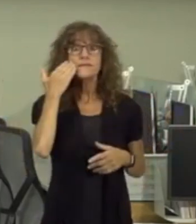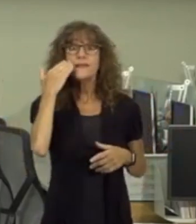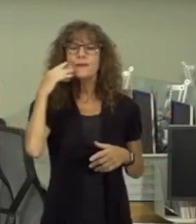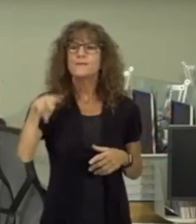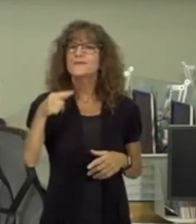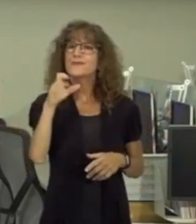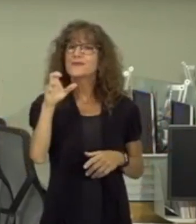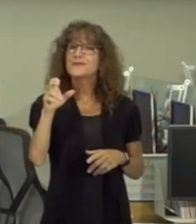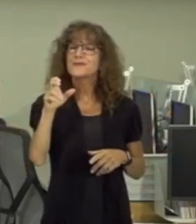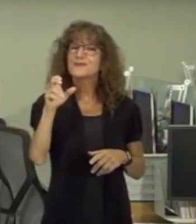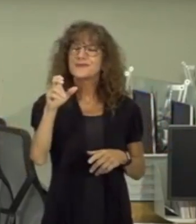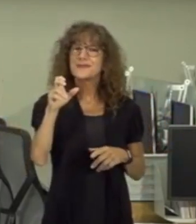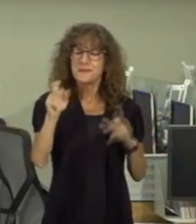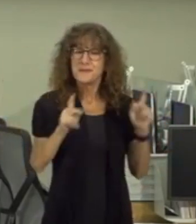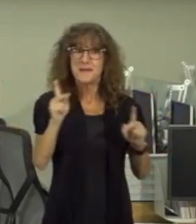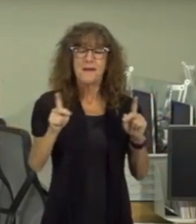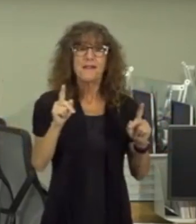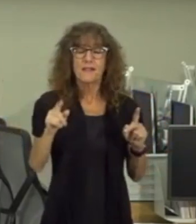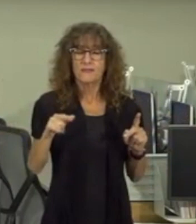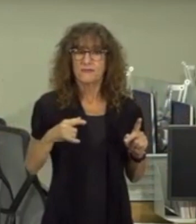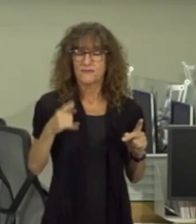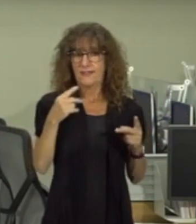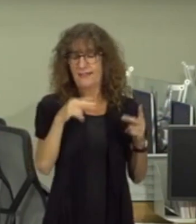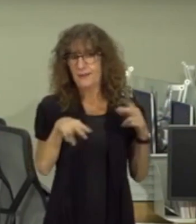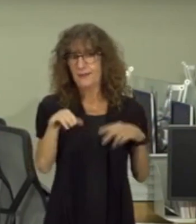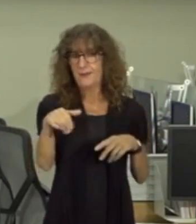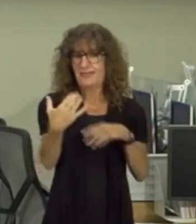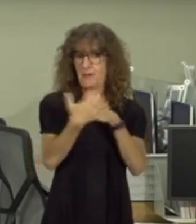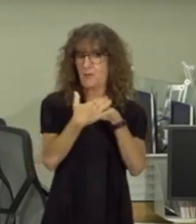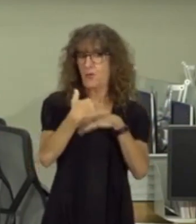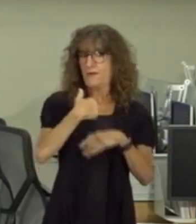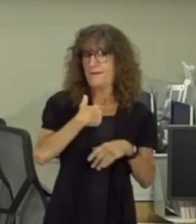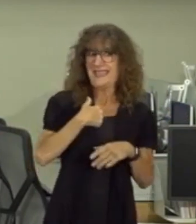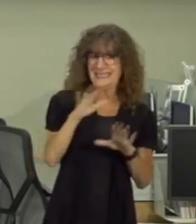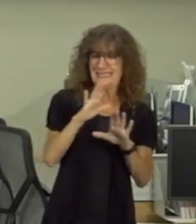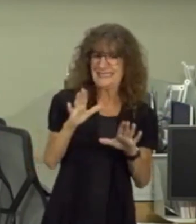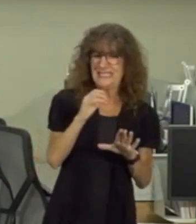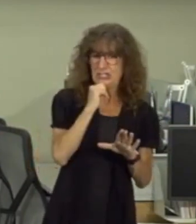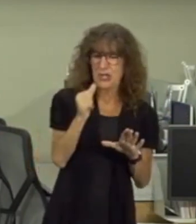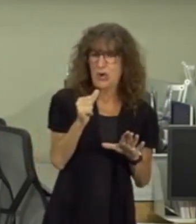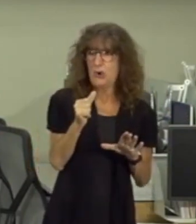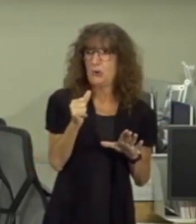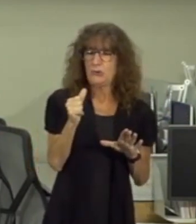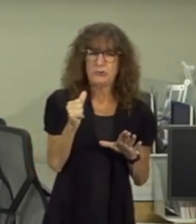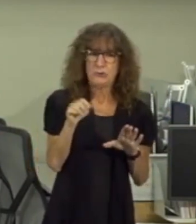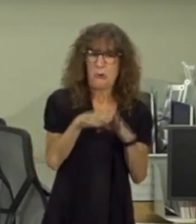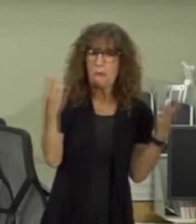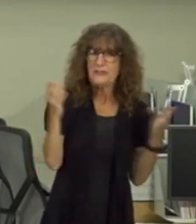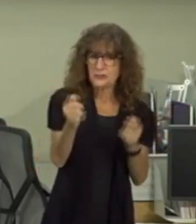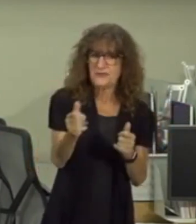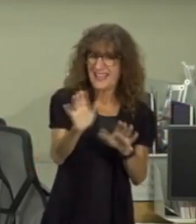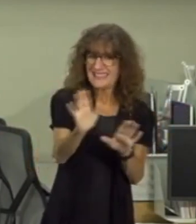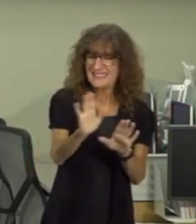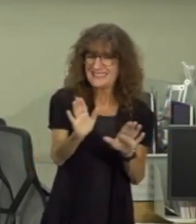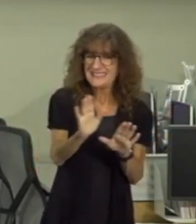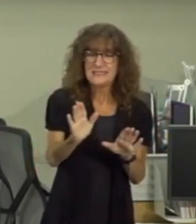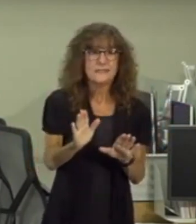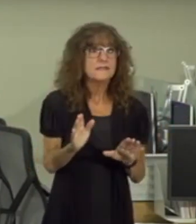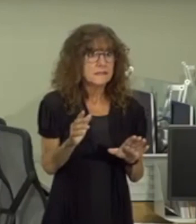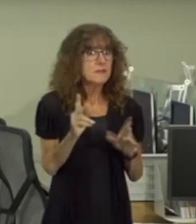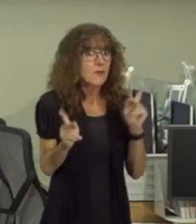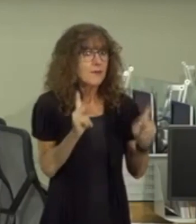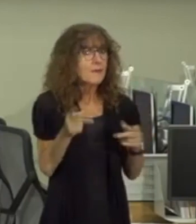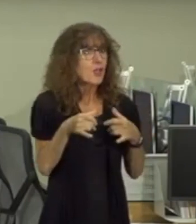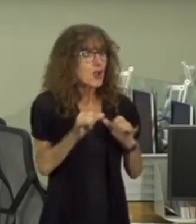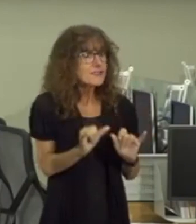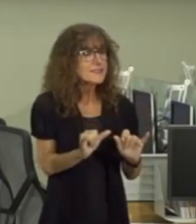georgians are taking this virus very seriously in fact they caution me please don't take us too quickly so i know that they are uh